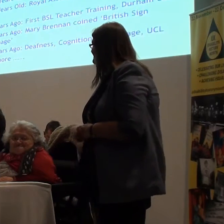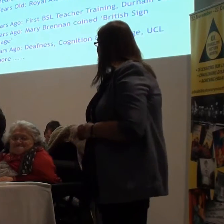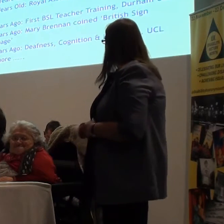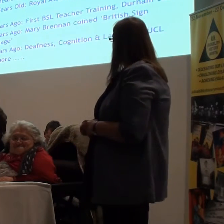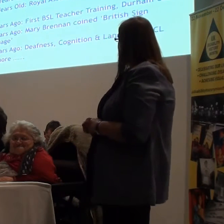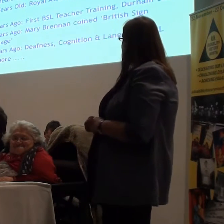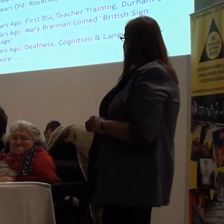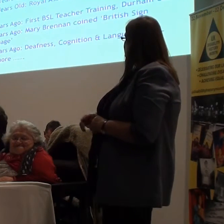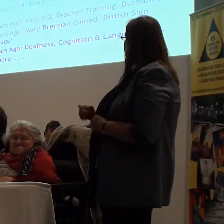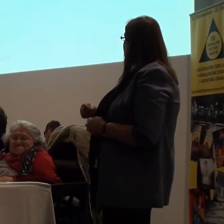Next slide please.